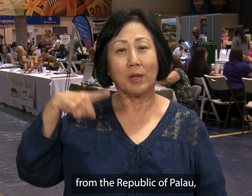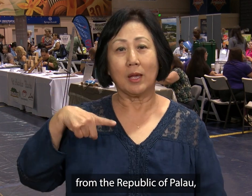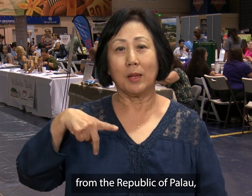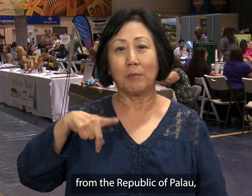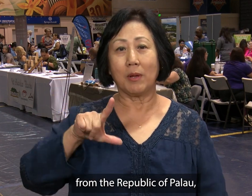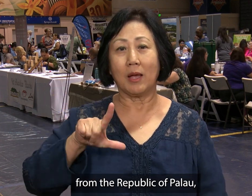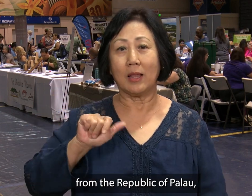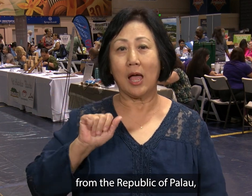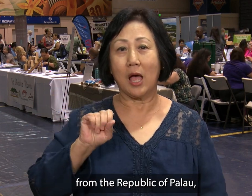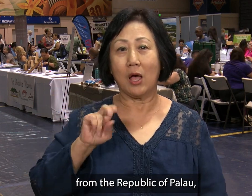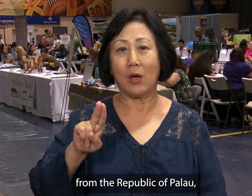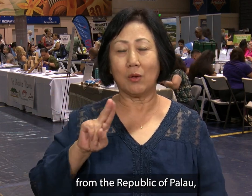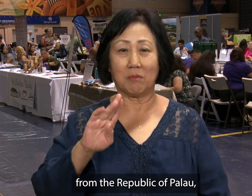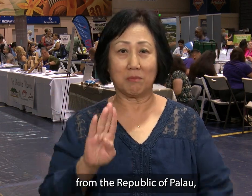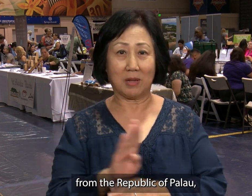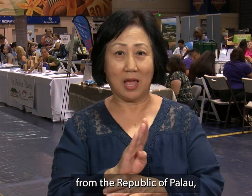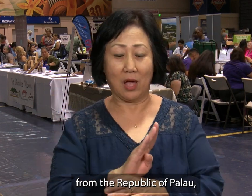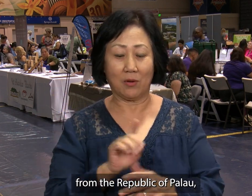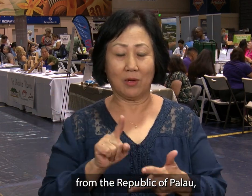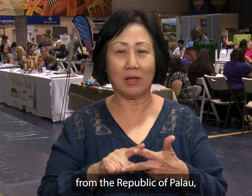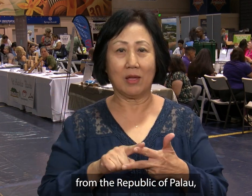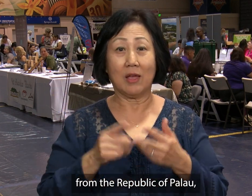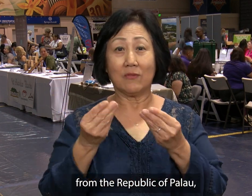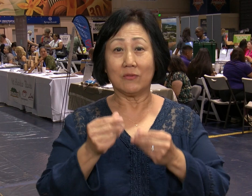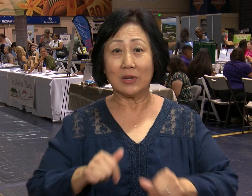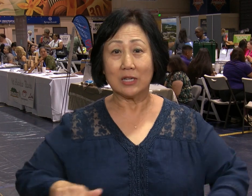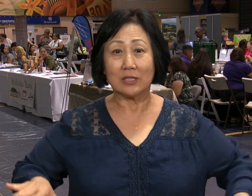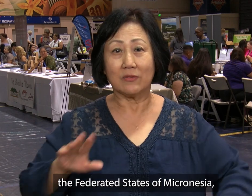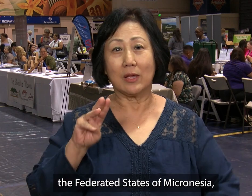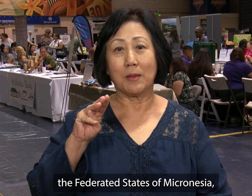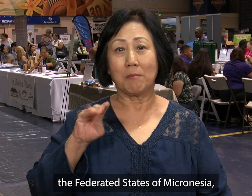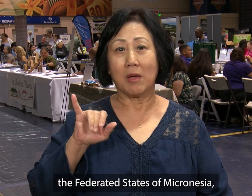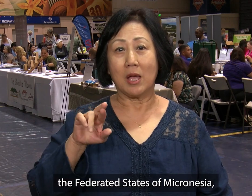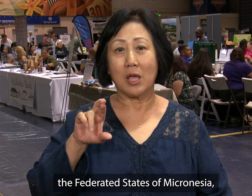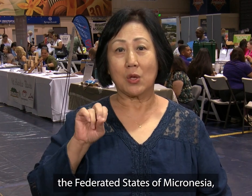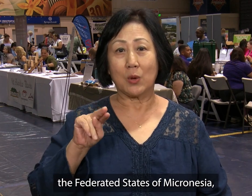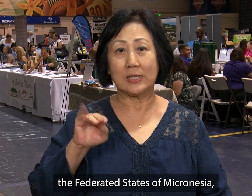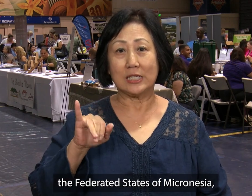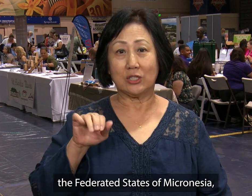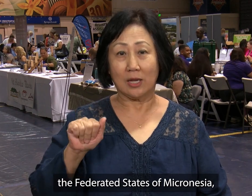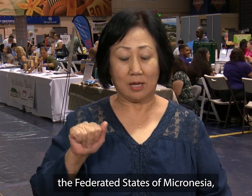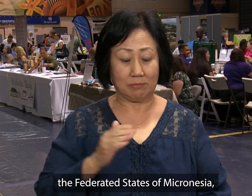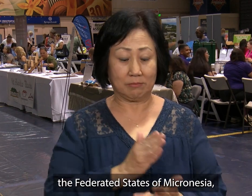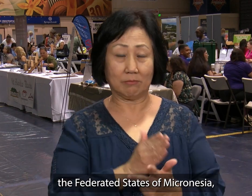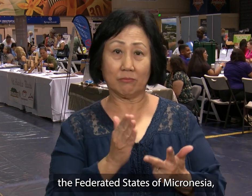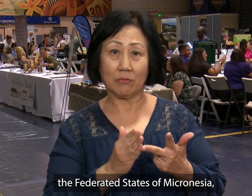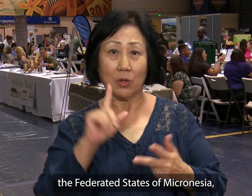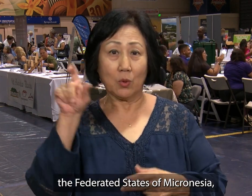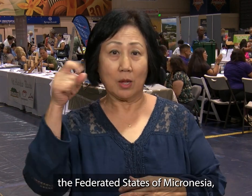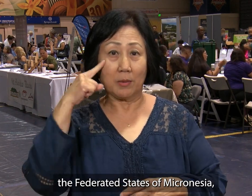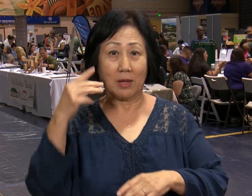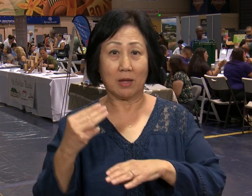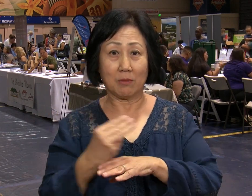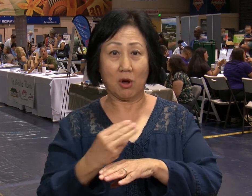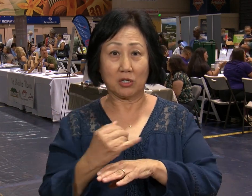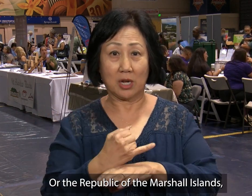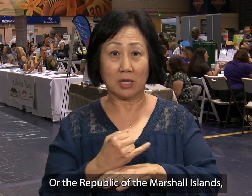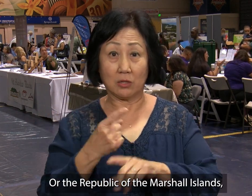Federated States of Micronesia, or the Republic of the Marshall Islands,